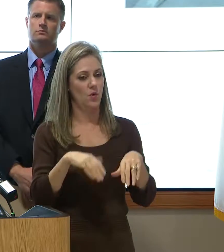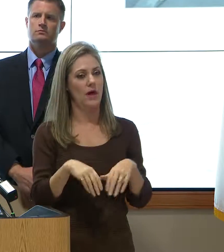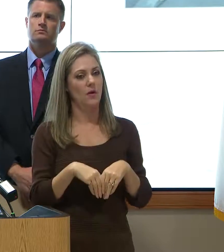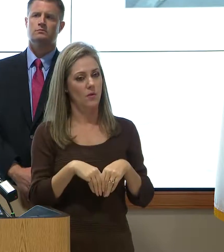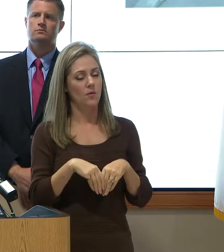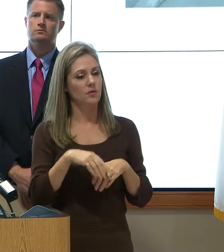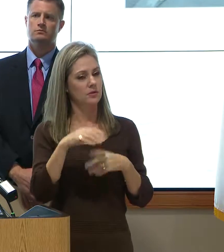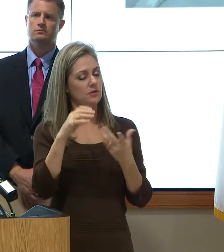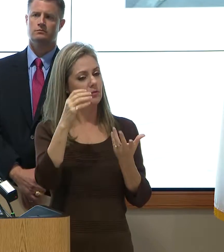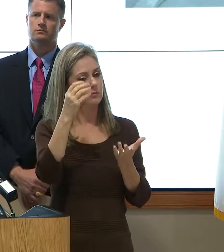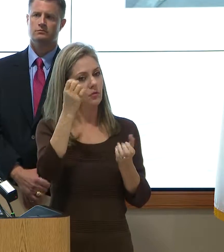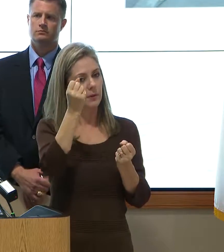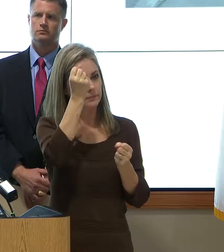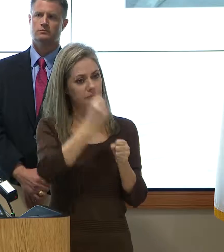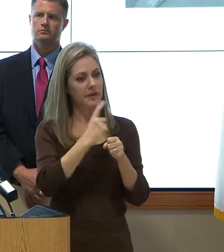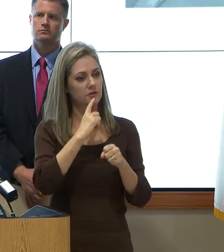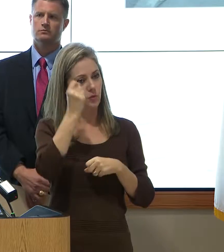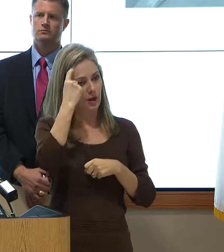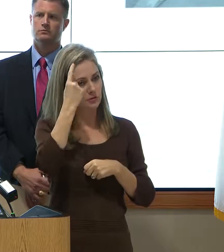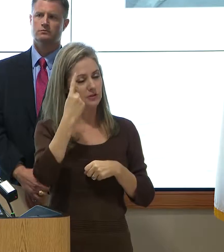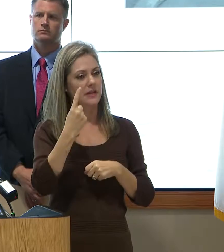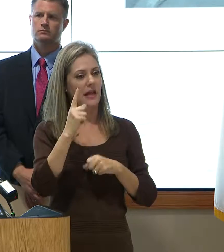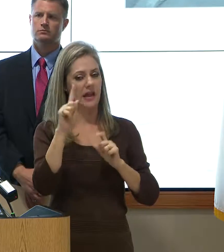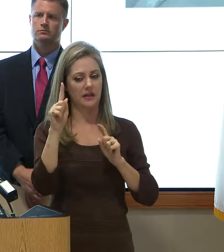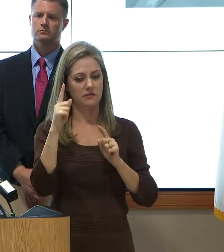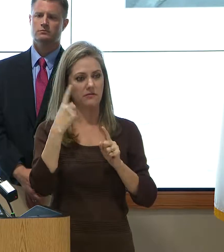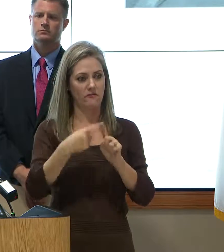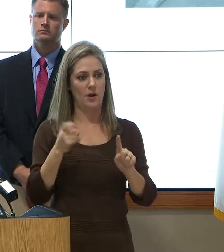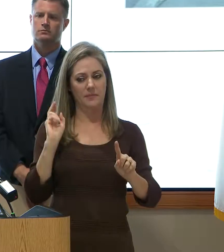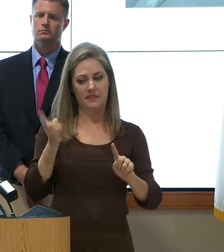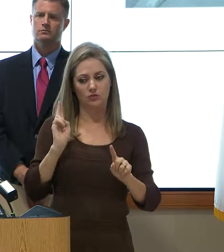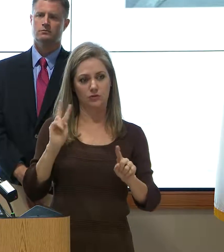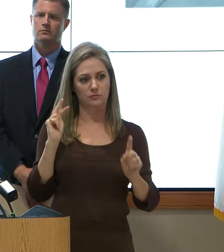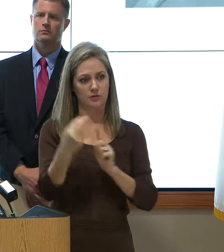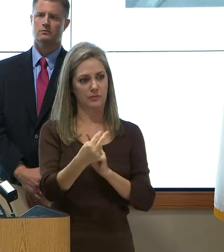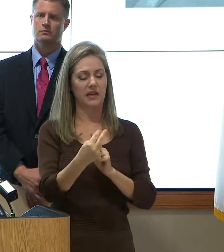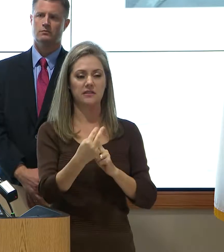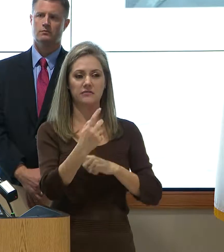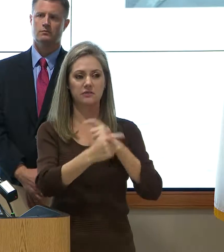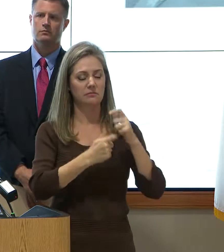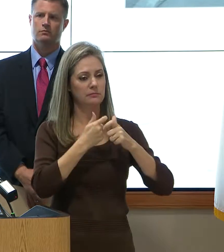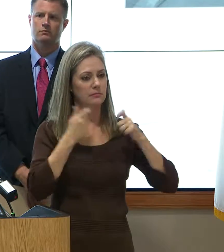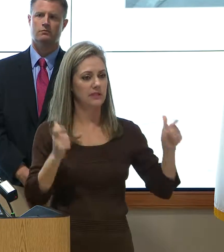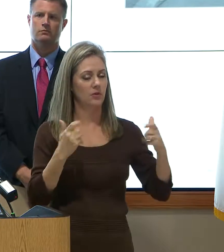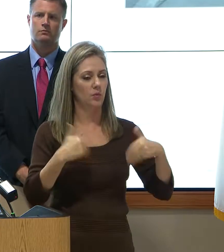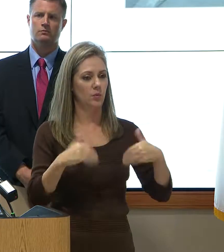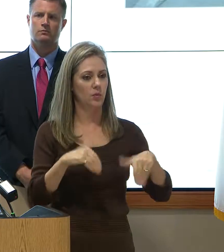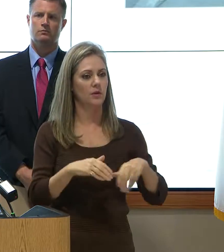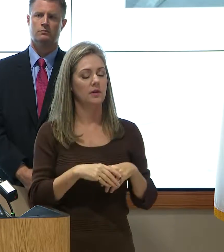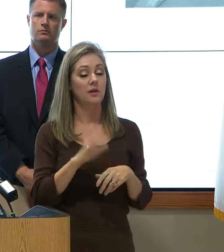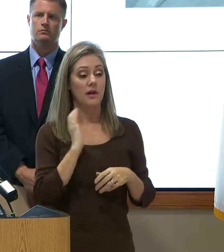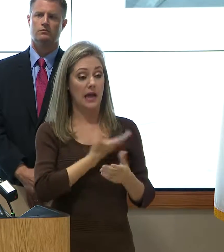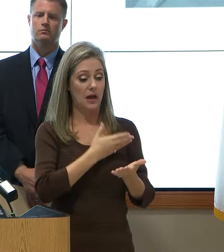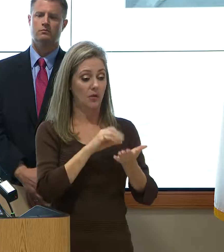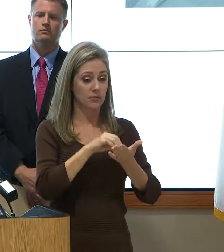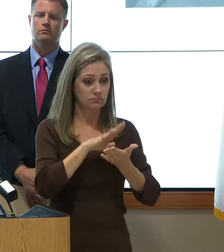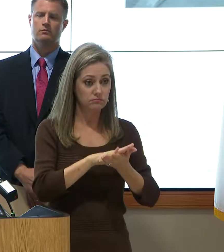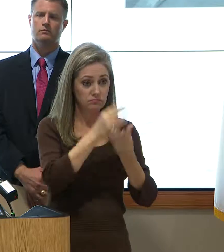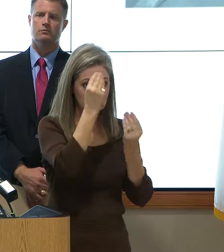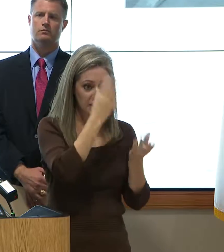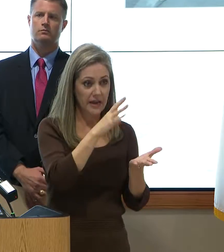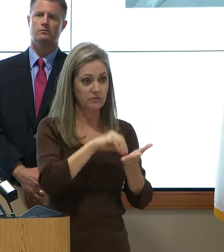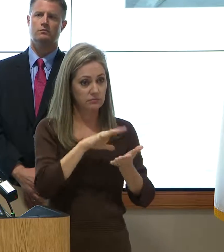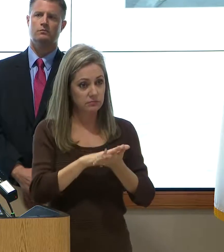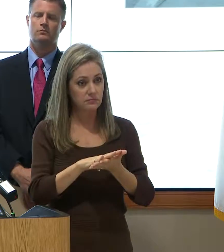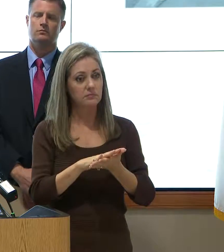the historical context we understand how big of an event this was. As far as our data and documentation, we have collected, the